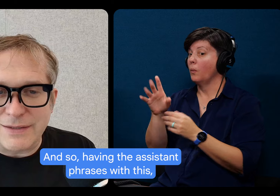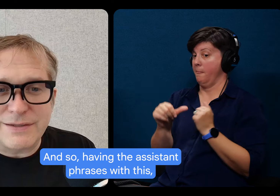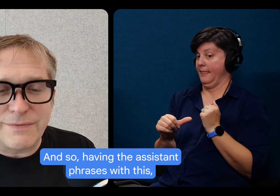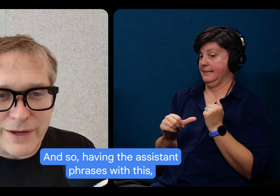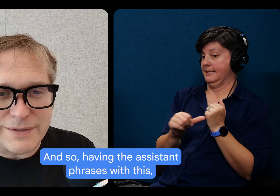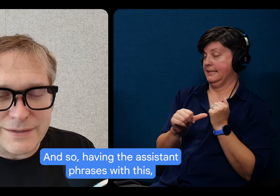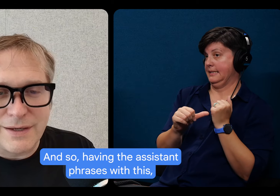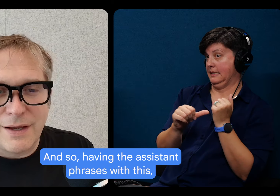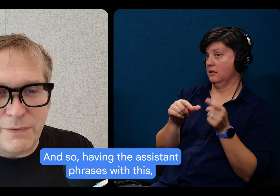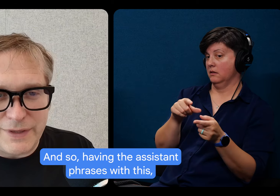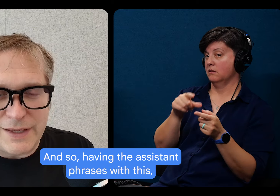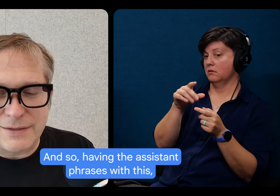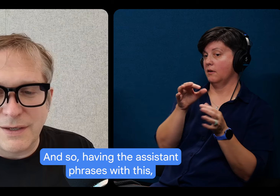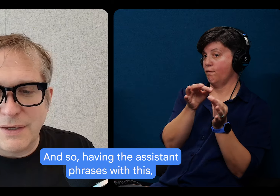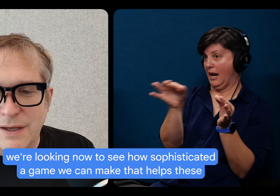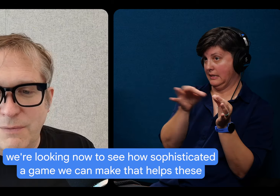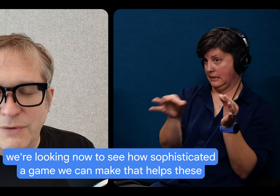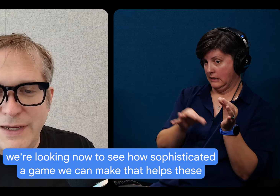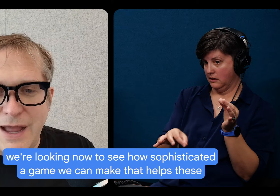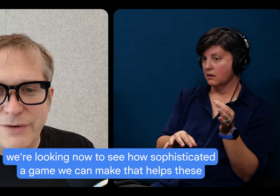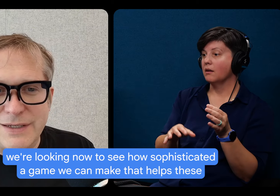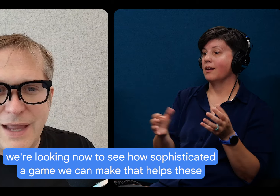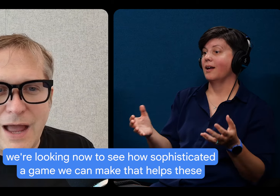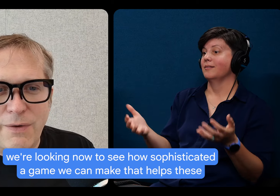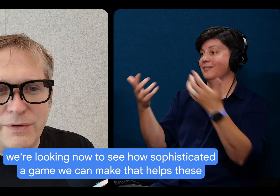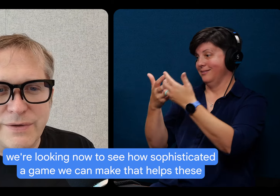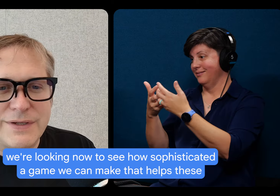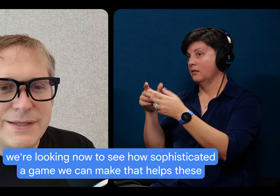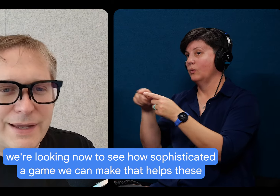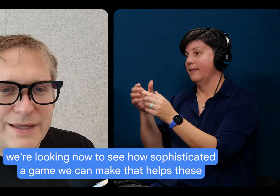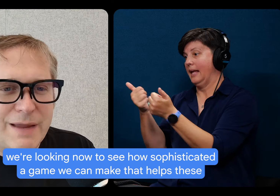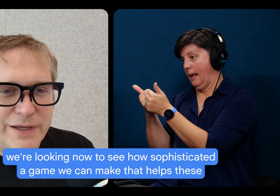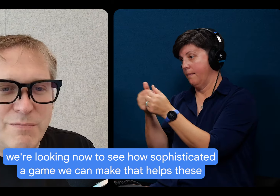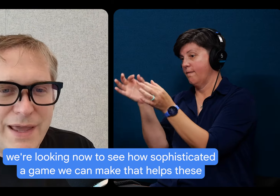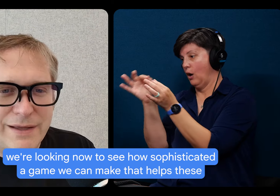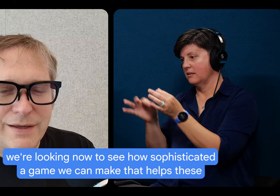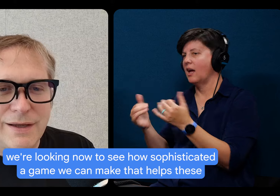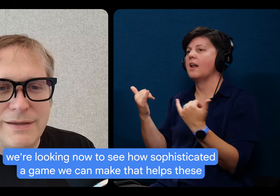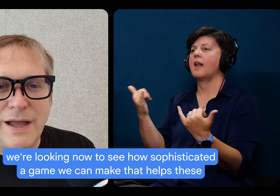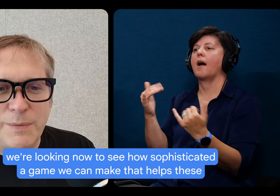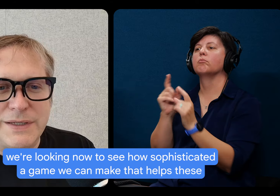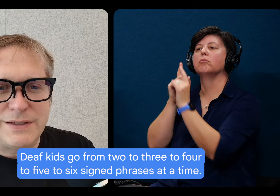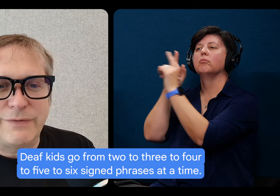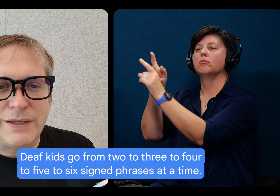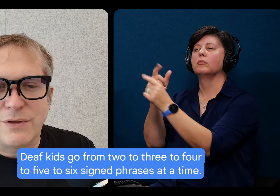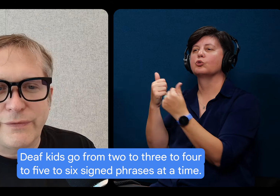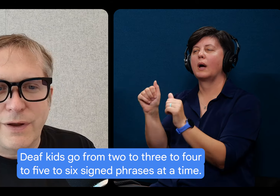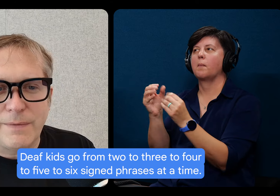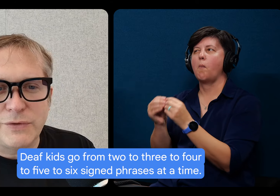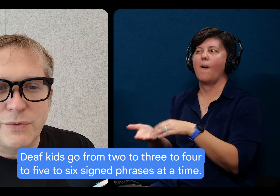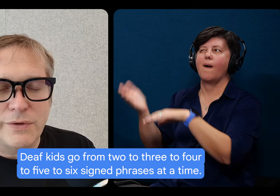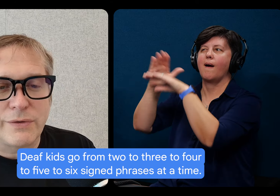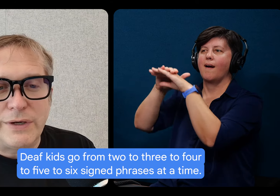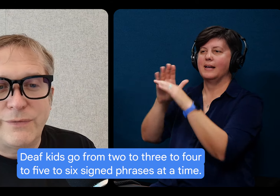the assistant phrases with this, uh, we're looking now to see how sophisticated a game we can make that helps these deaf kids go